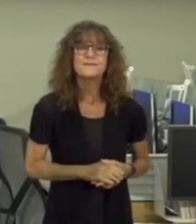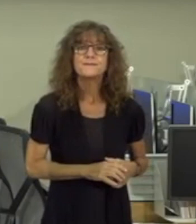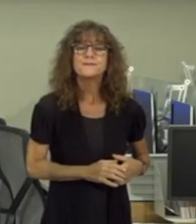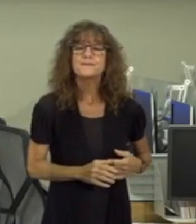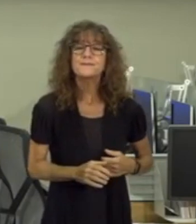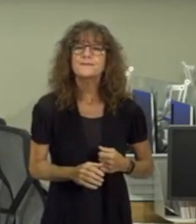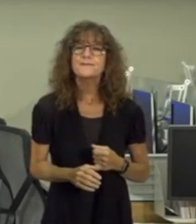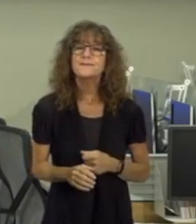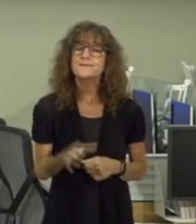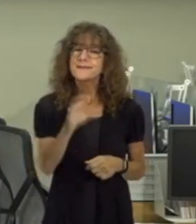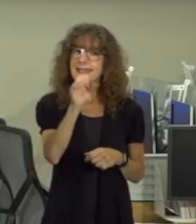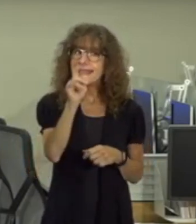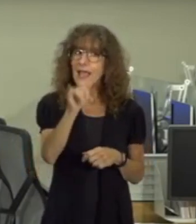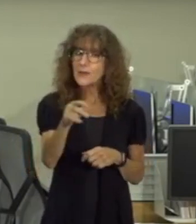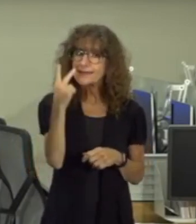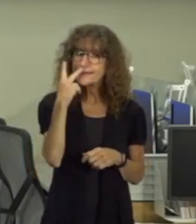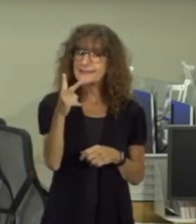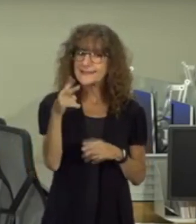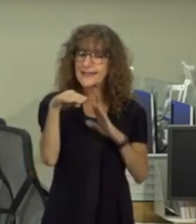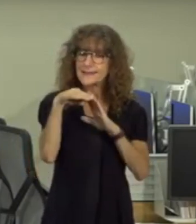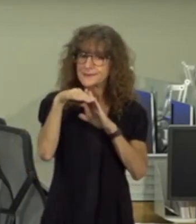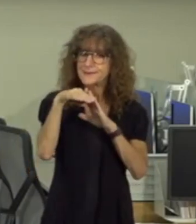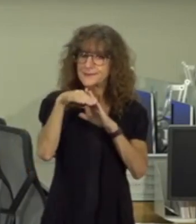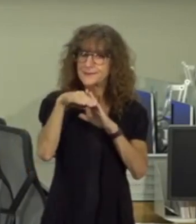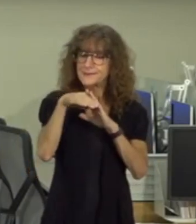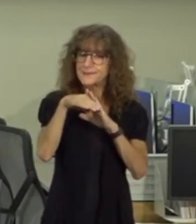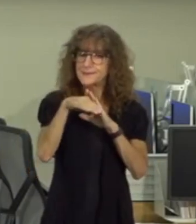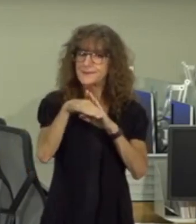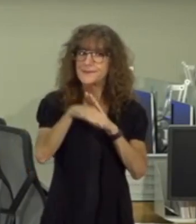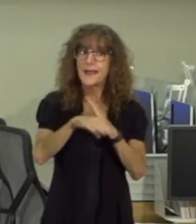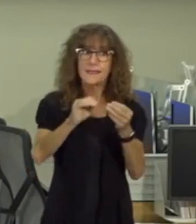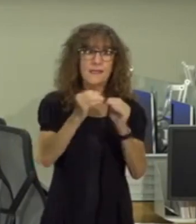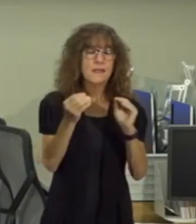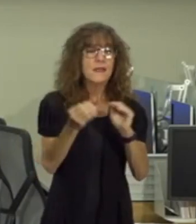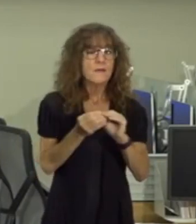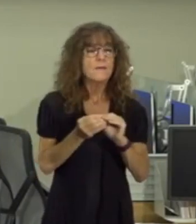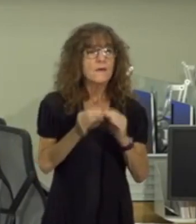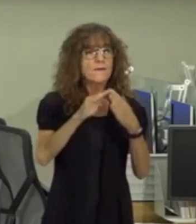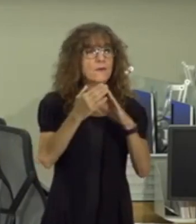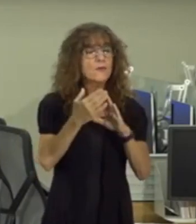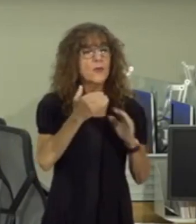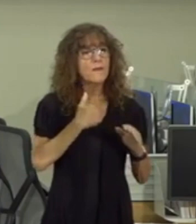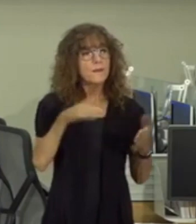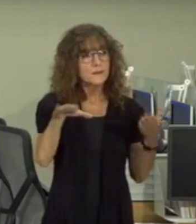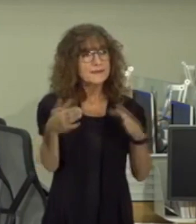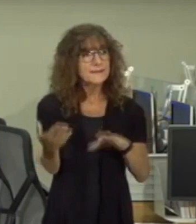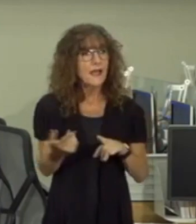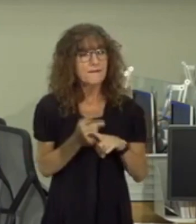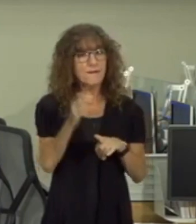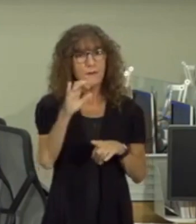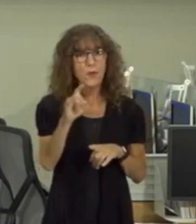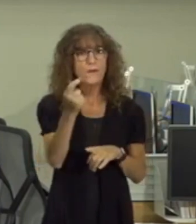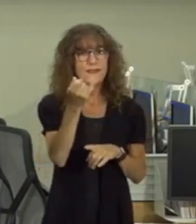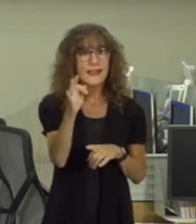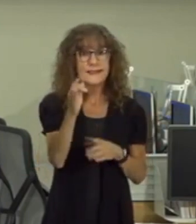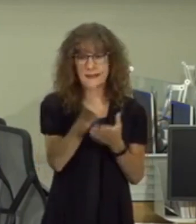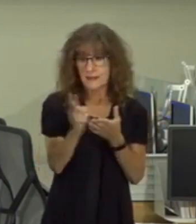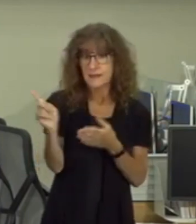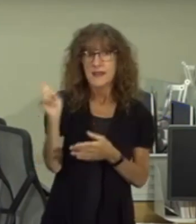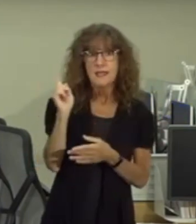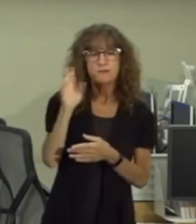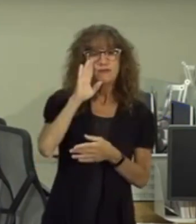the county is seeing a steady reduction in how many of our community members die from covet 19 last week